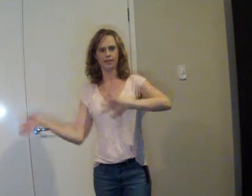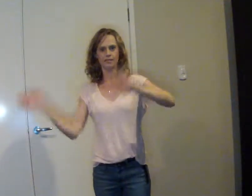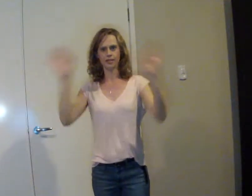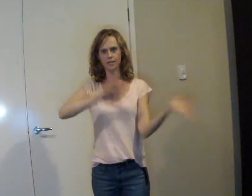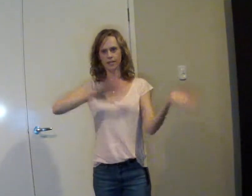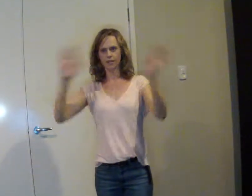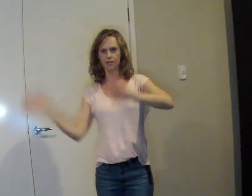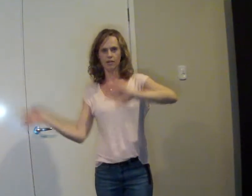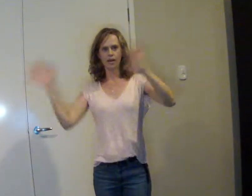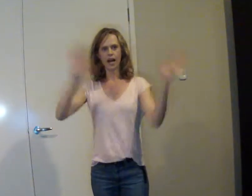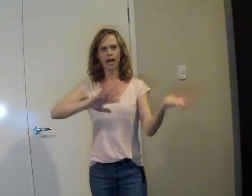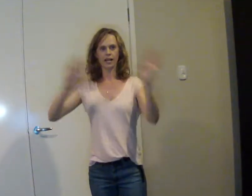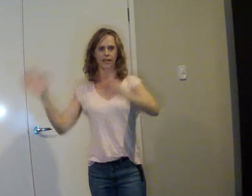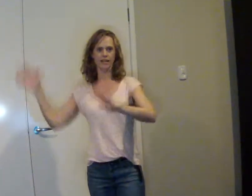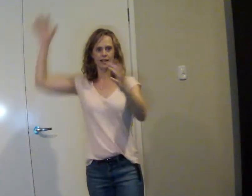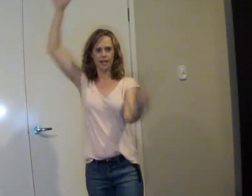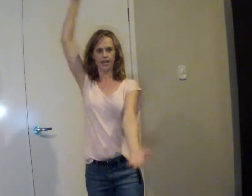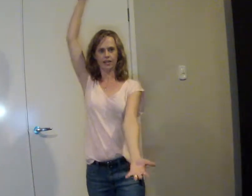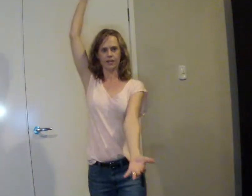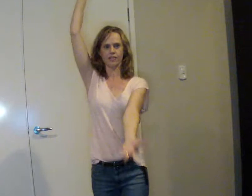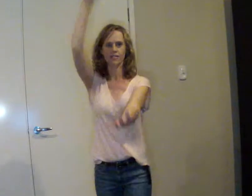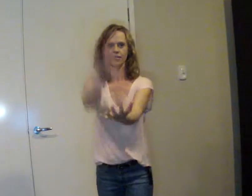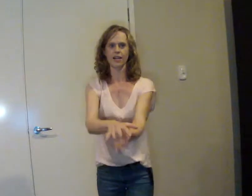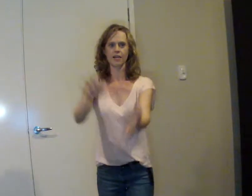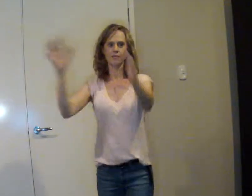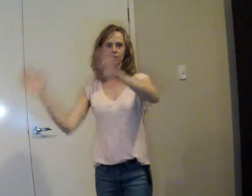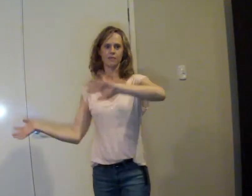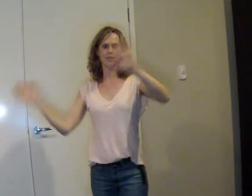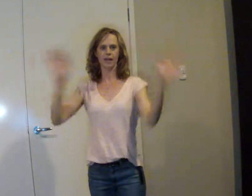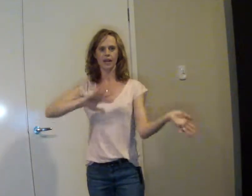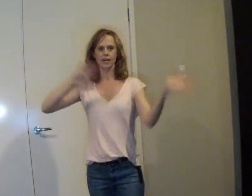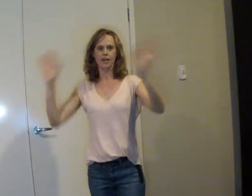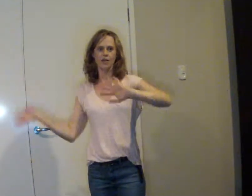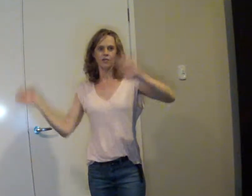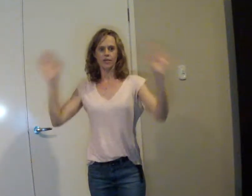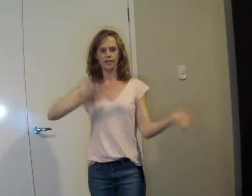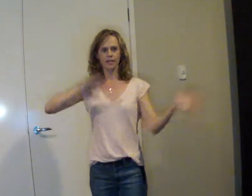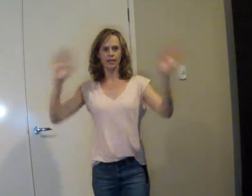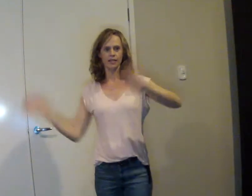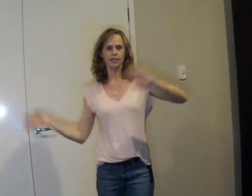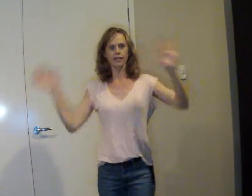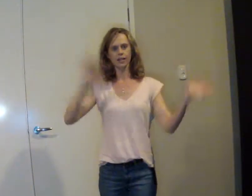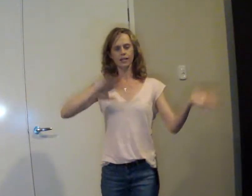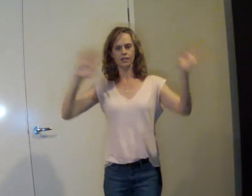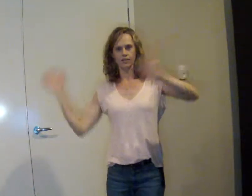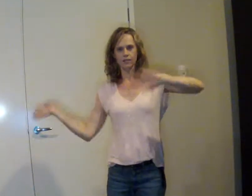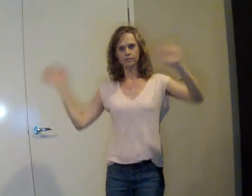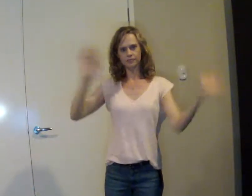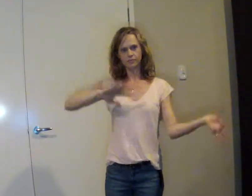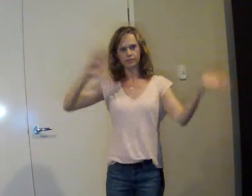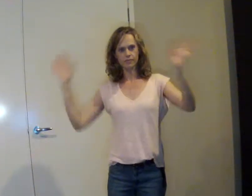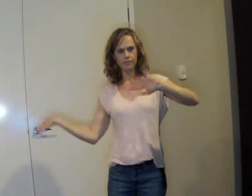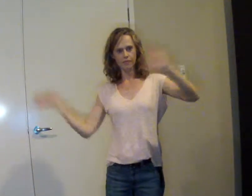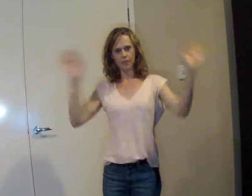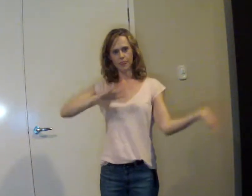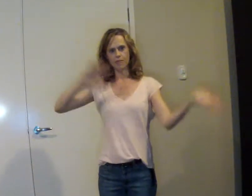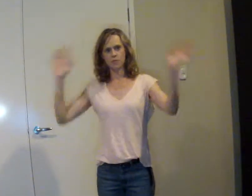me see your alligator Goodbye, we'll see you later Let me see